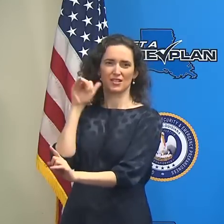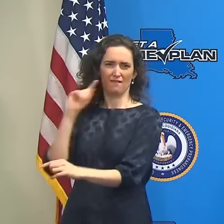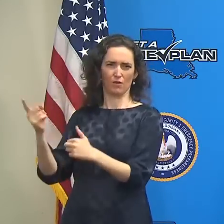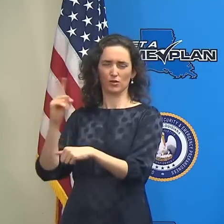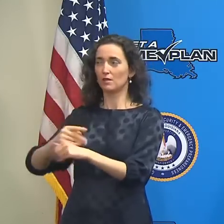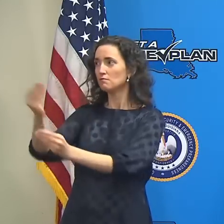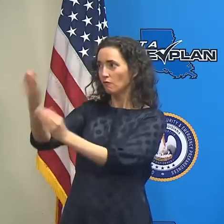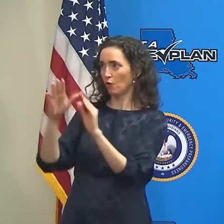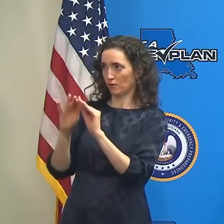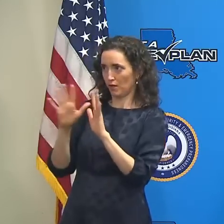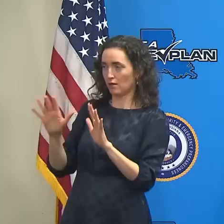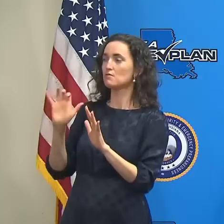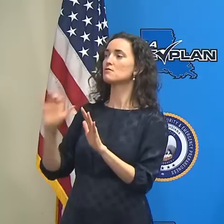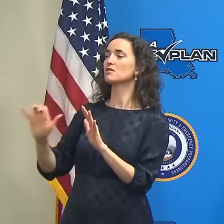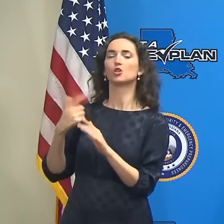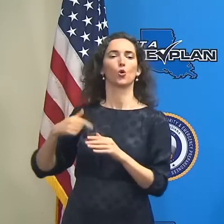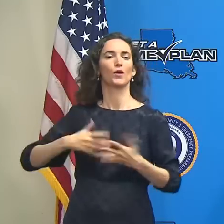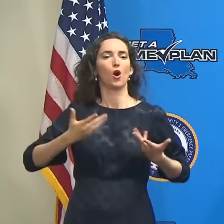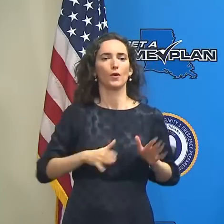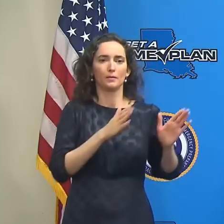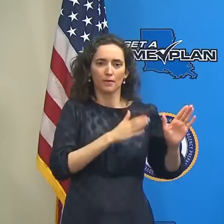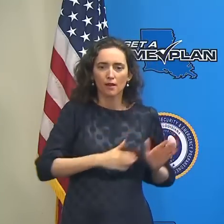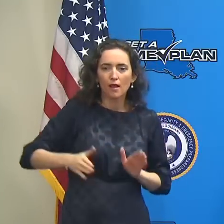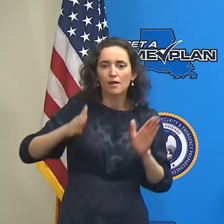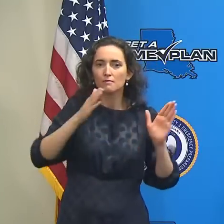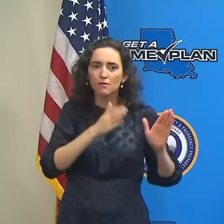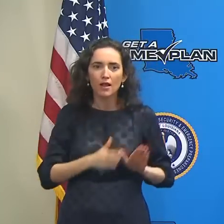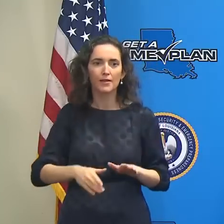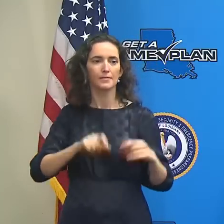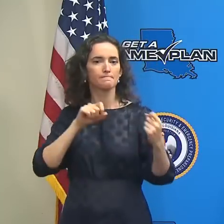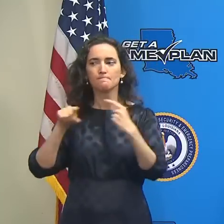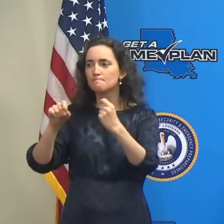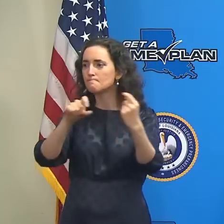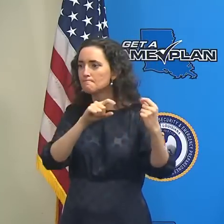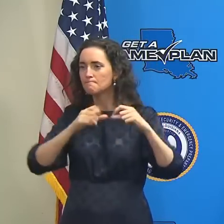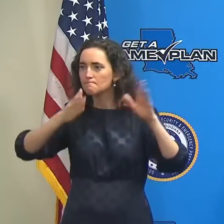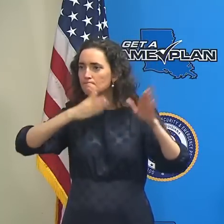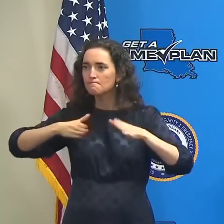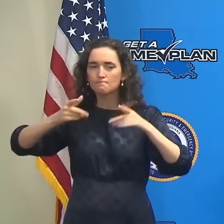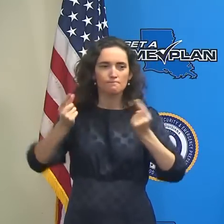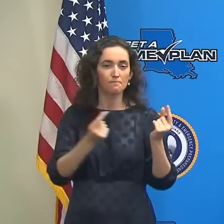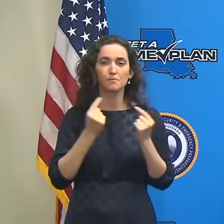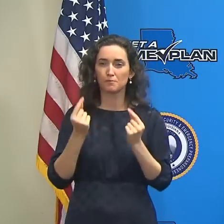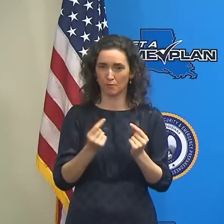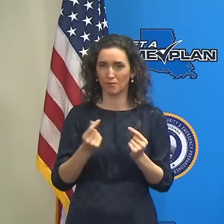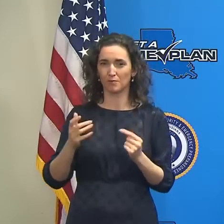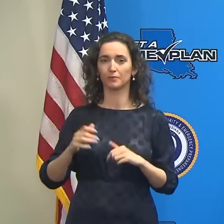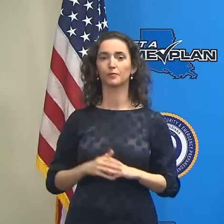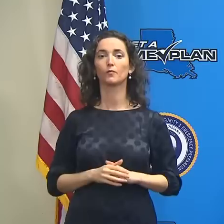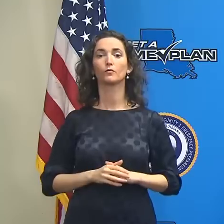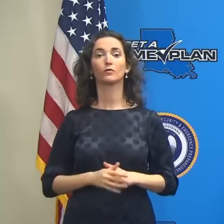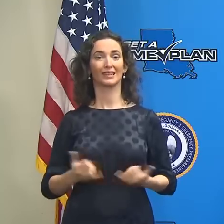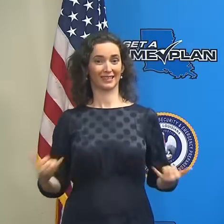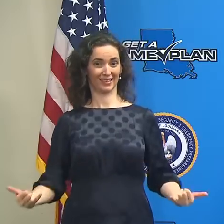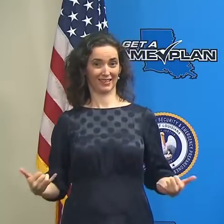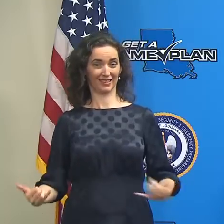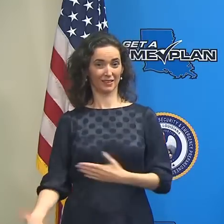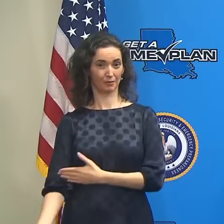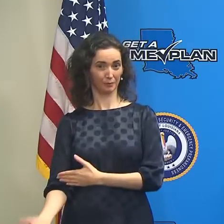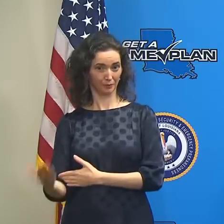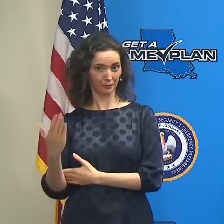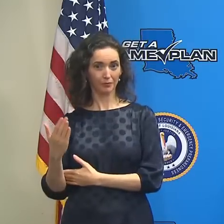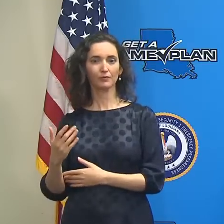start our coordinations and communications at that time. Earlier today I was with